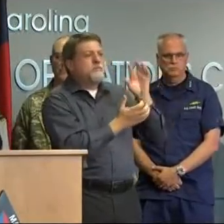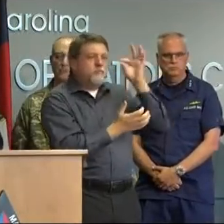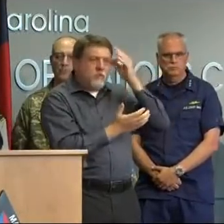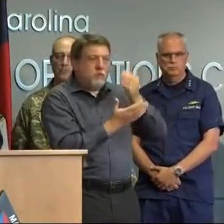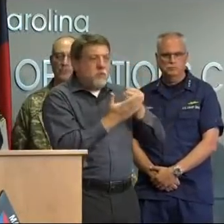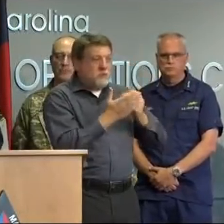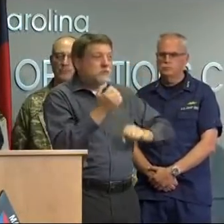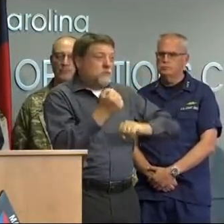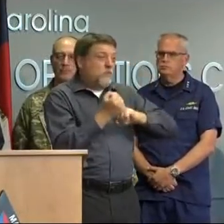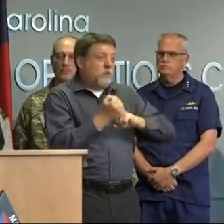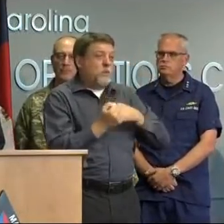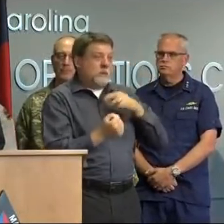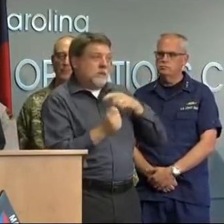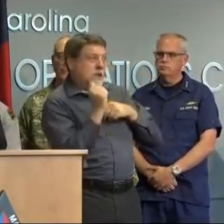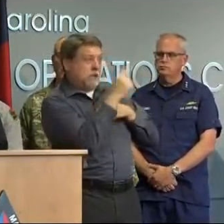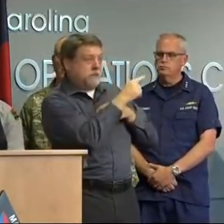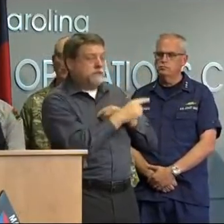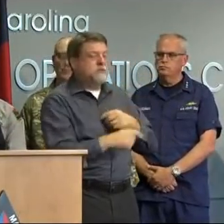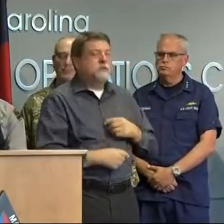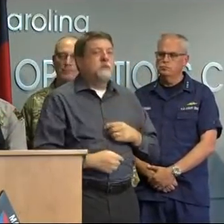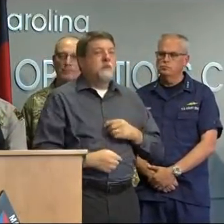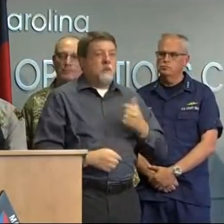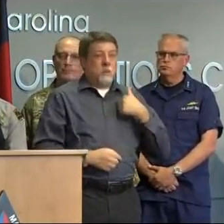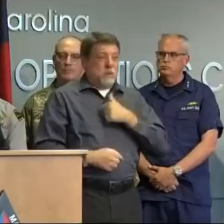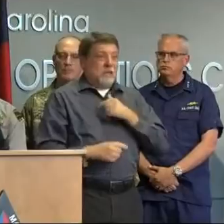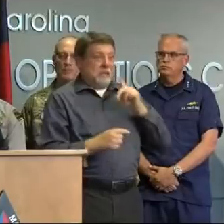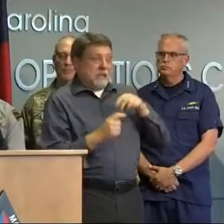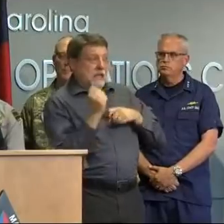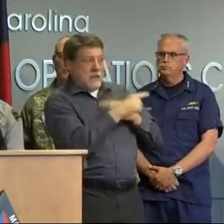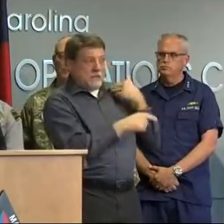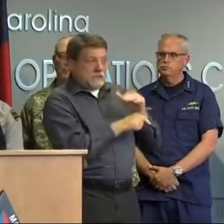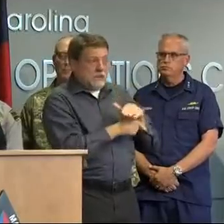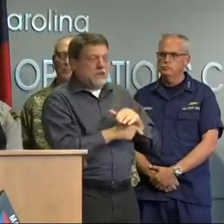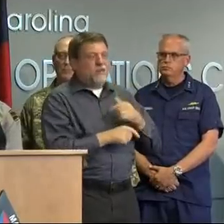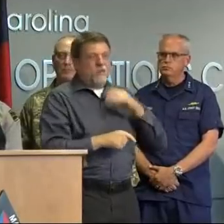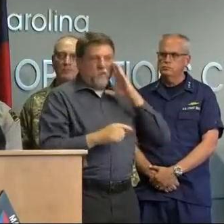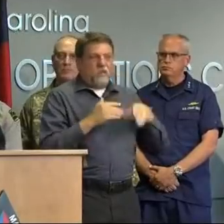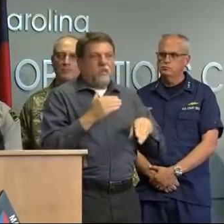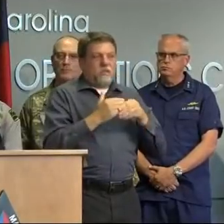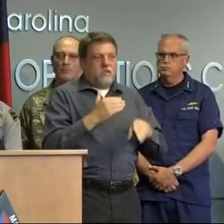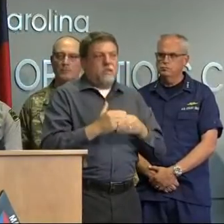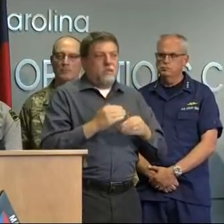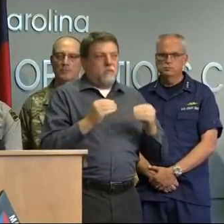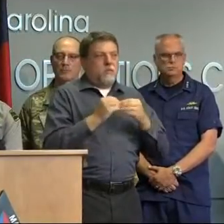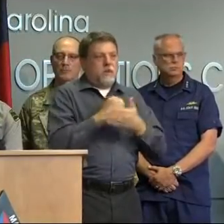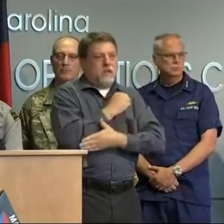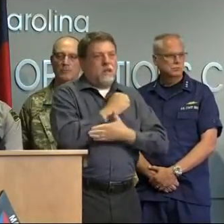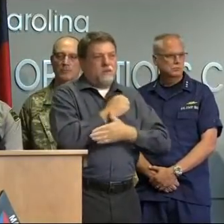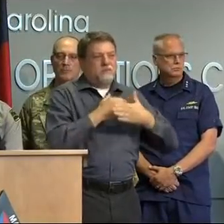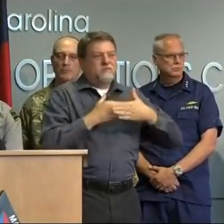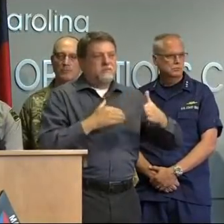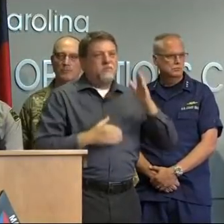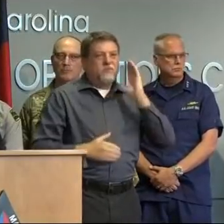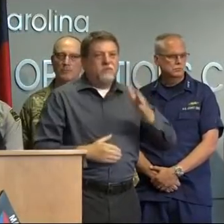and we know we will be adding even more counties to that list in the coming days